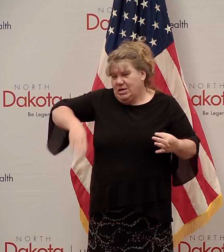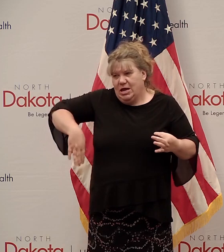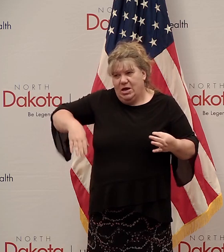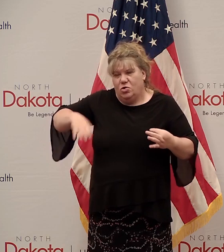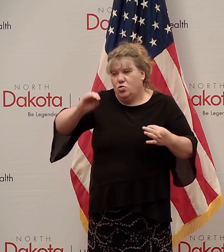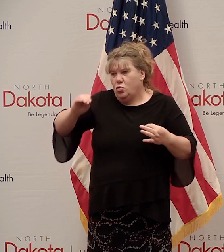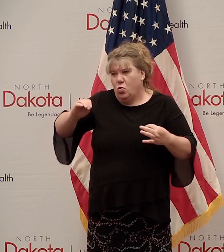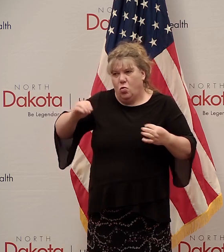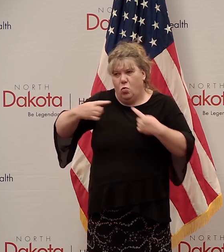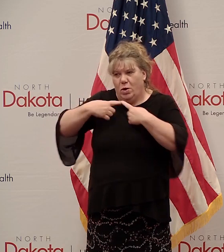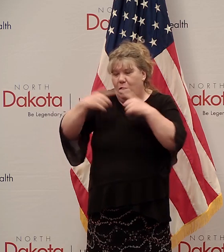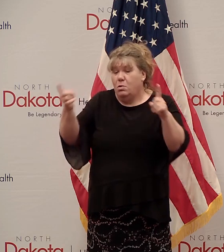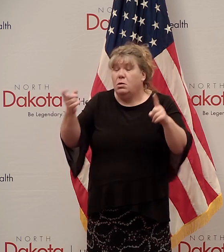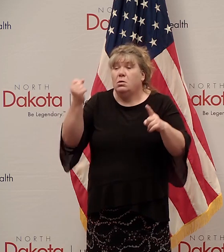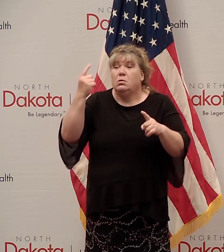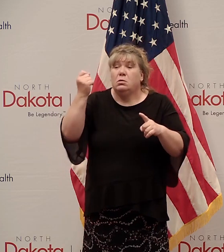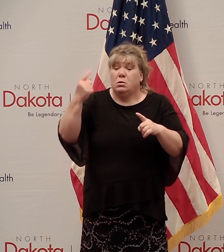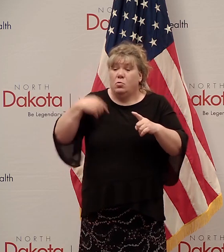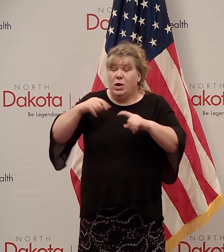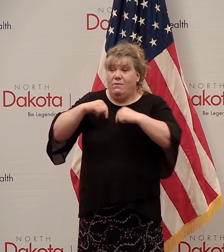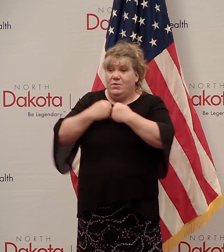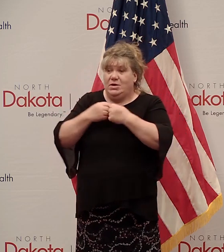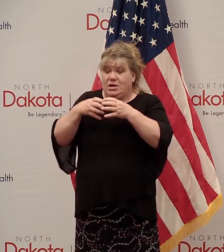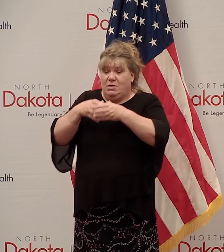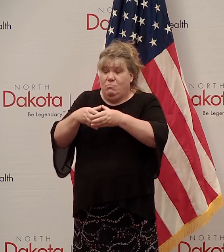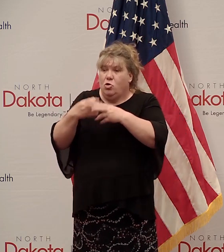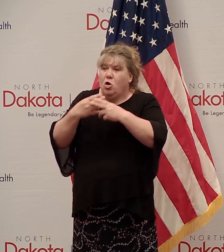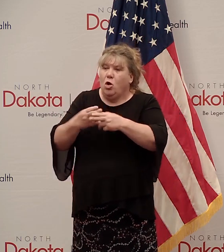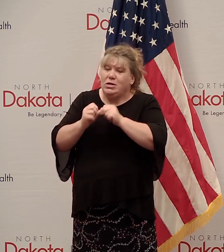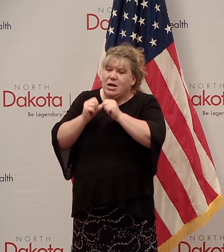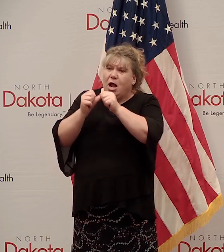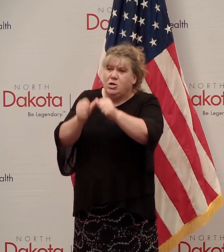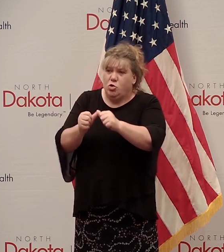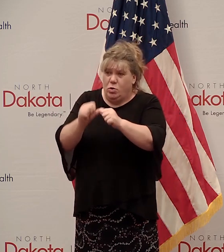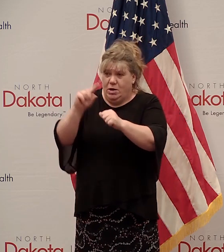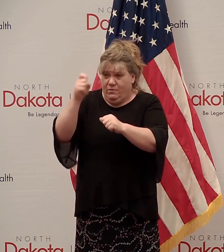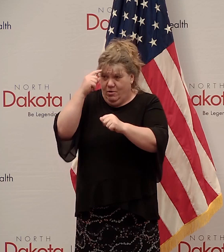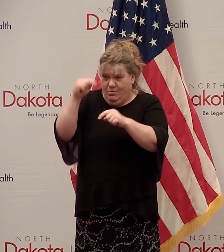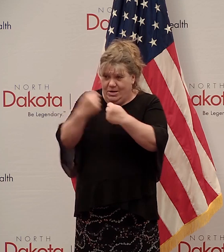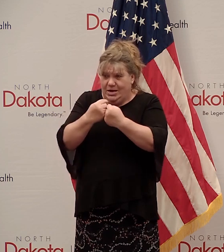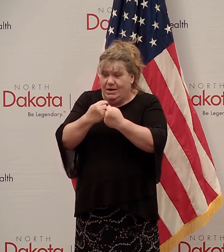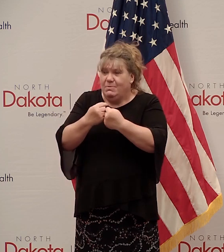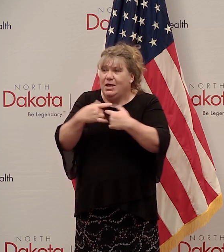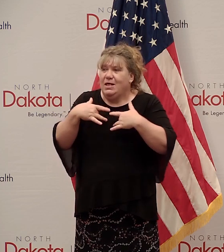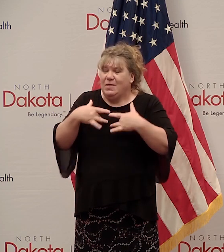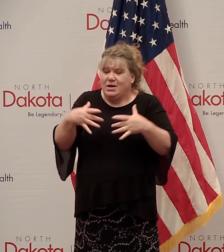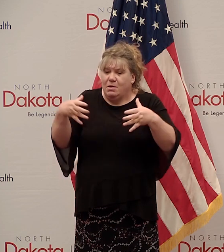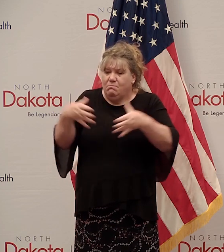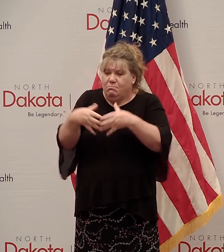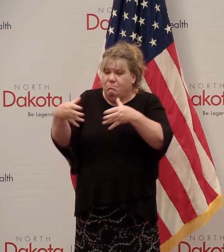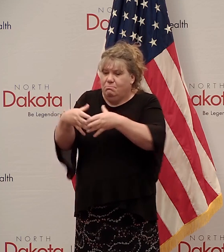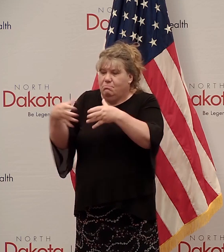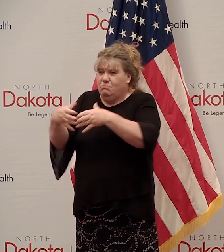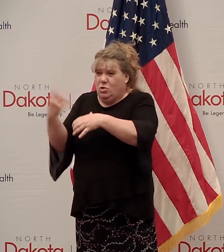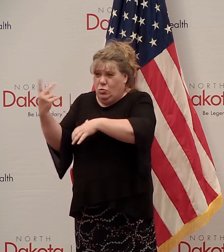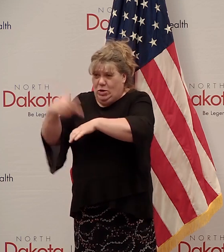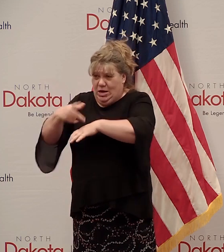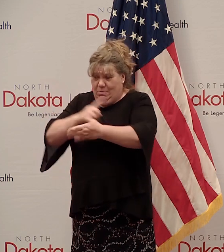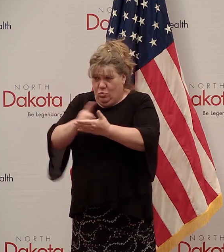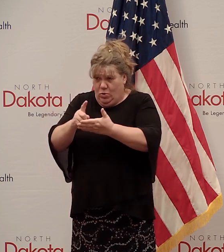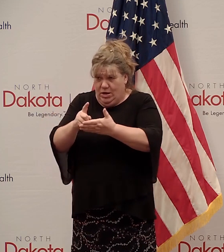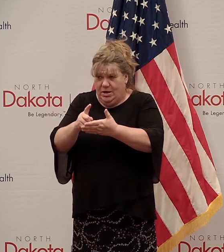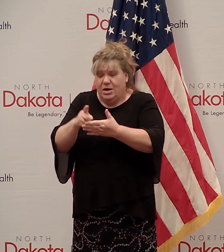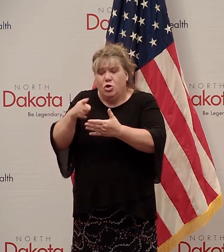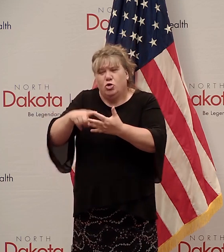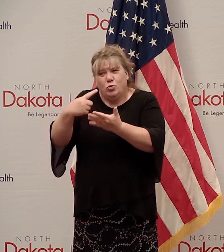But we do have a team called the Continuity of Government Team that meets three times a week that's reviewing all of this. Of course, we have